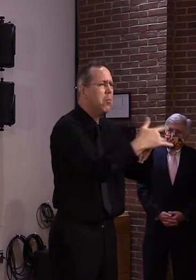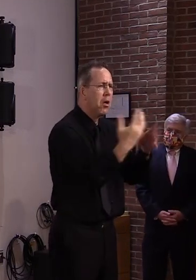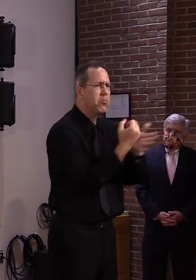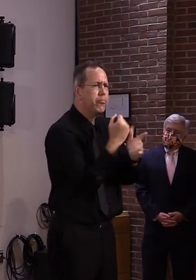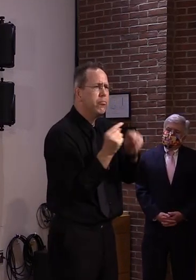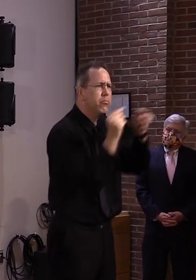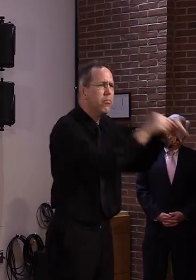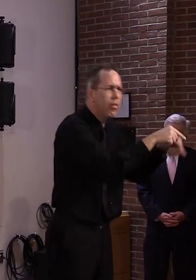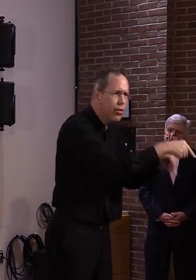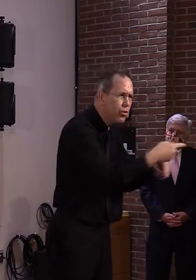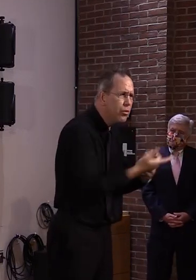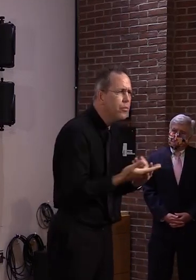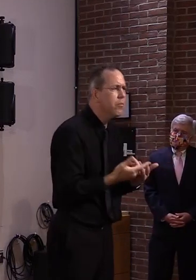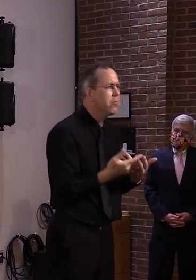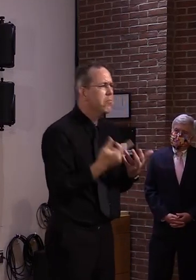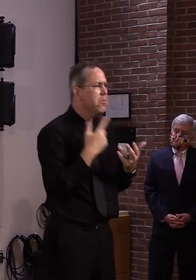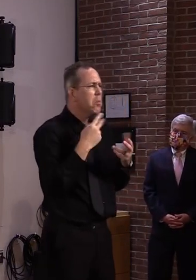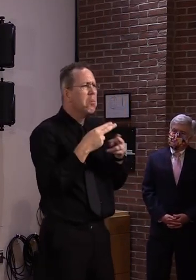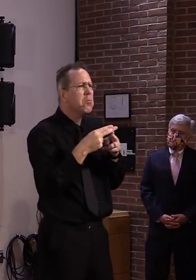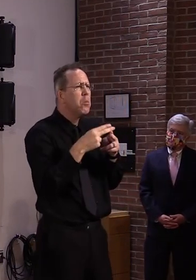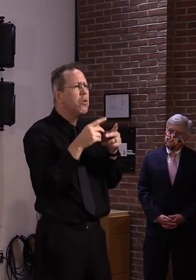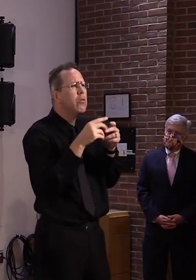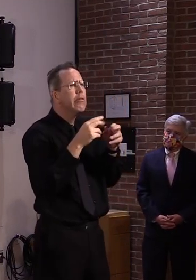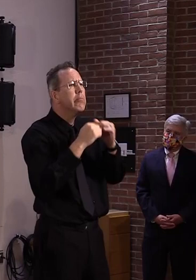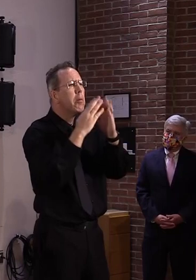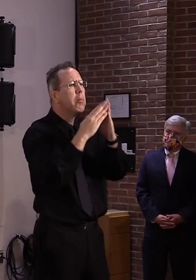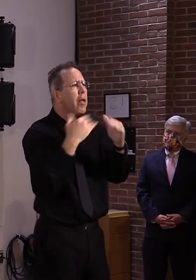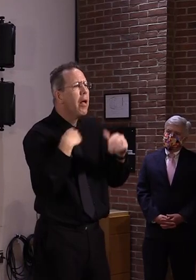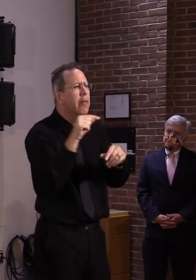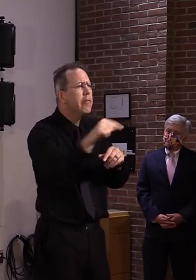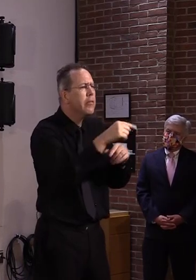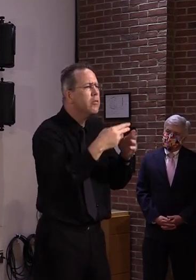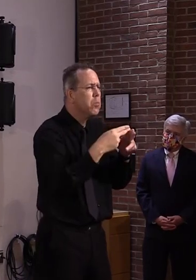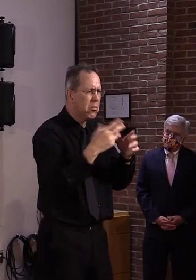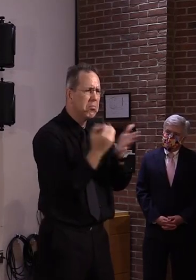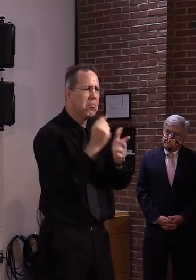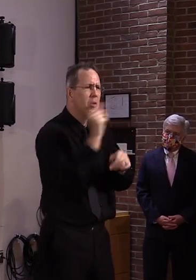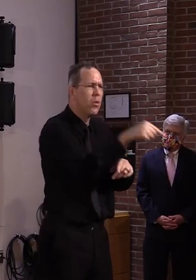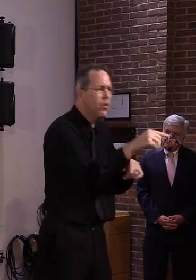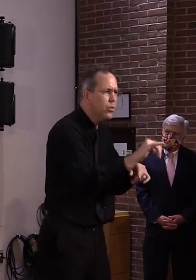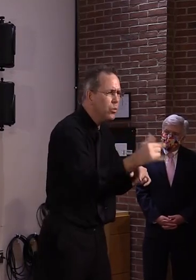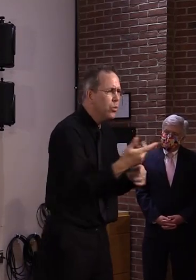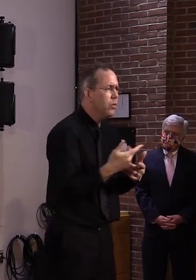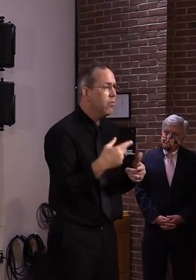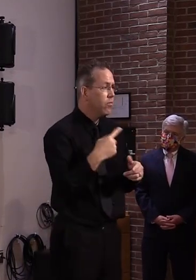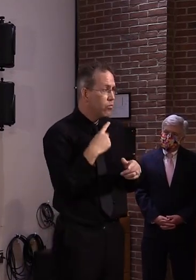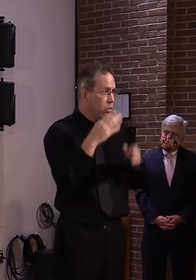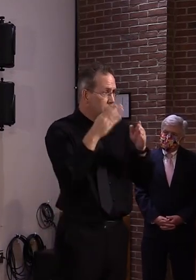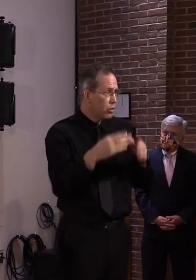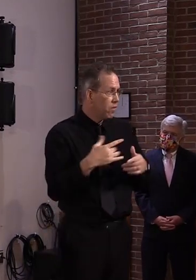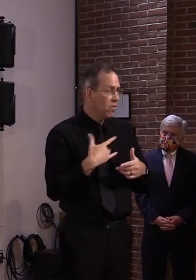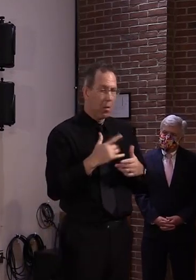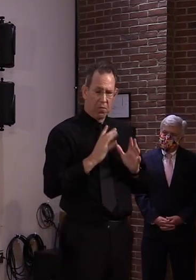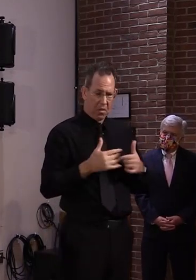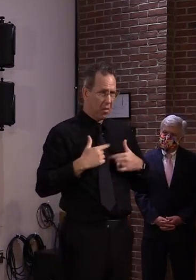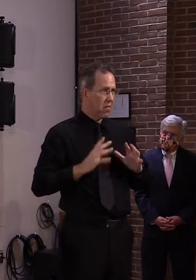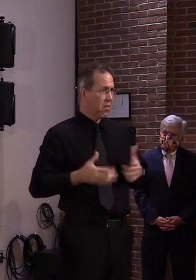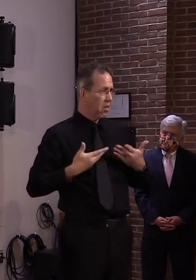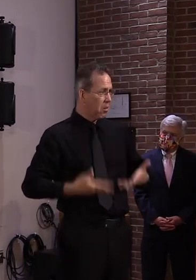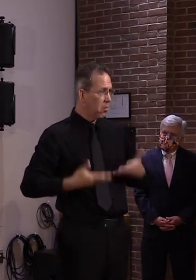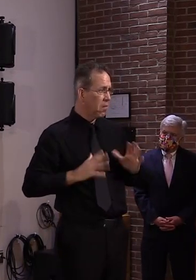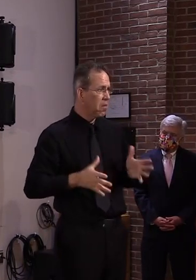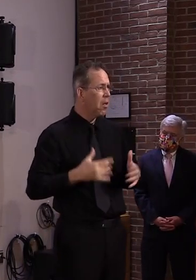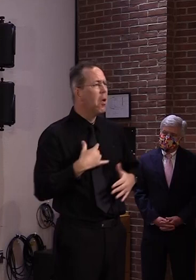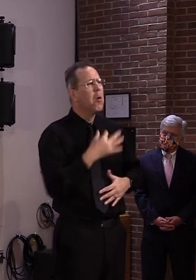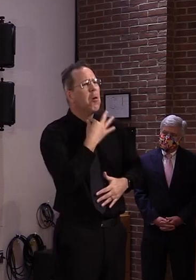circumstances, minimum of two sets. One set is someone without symptoms who wants to get tested, and